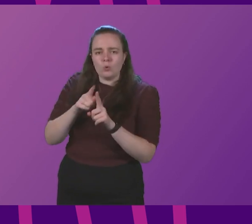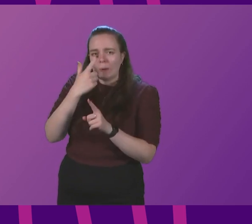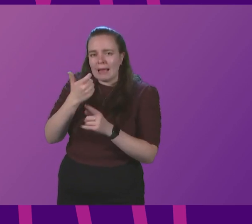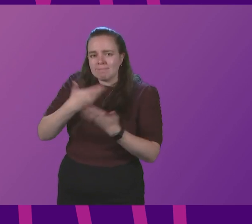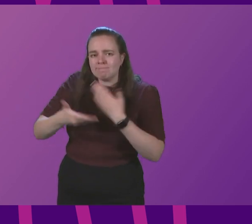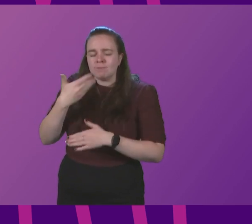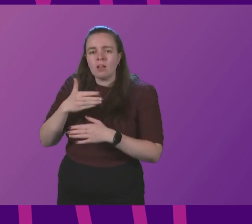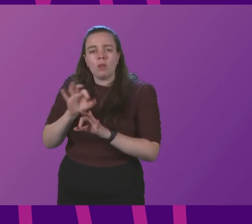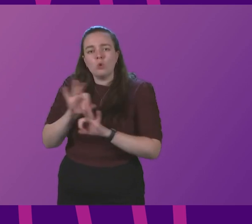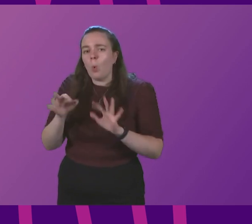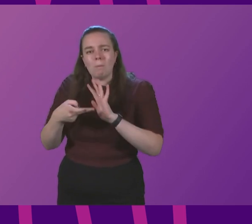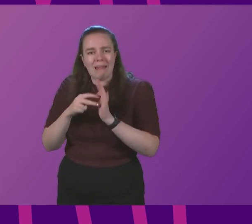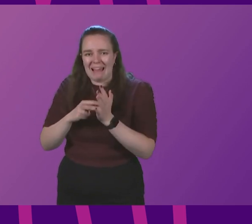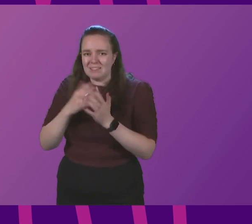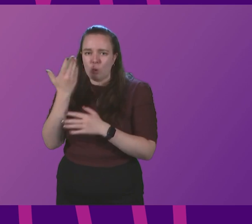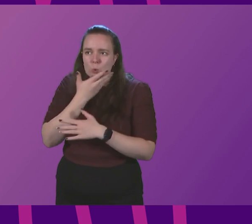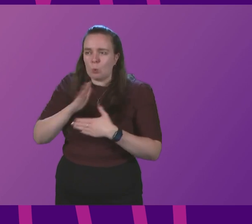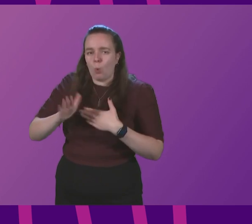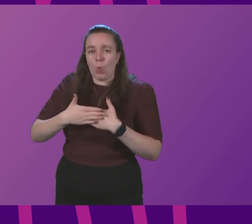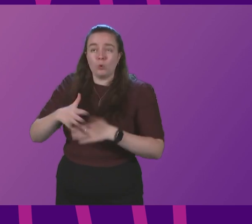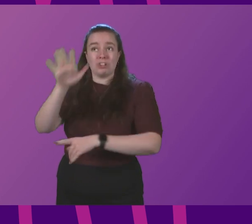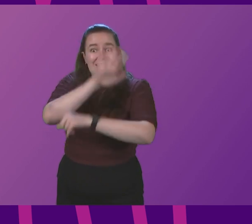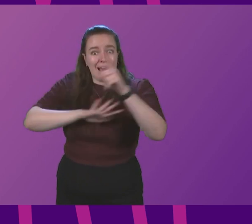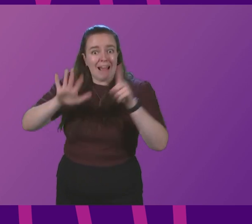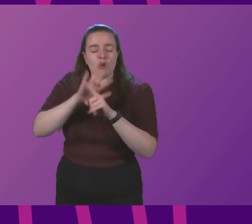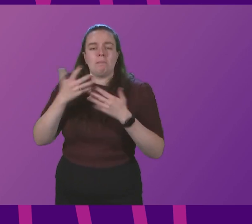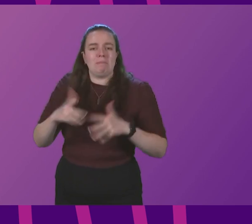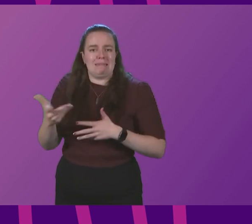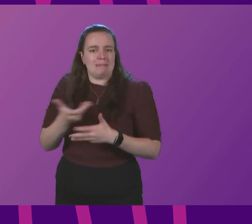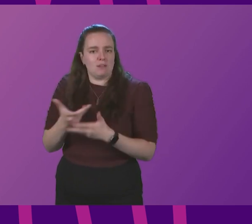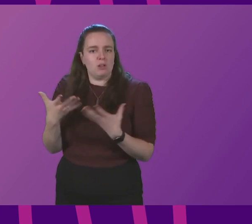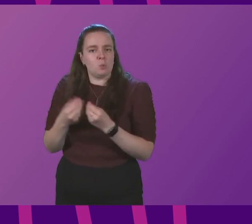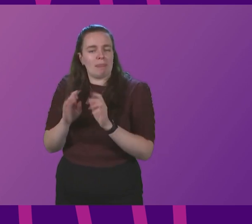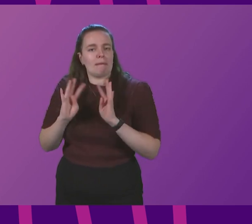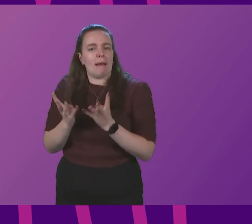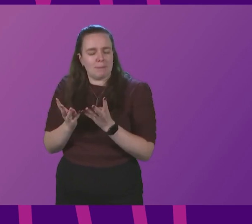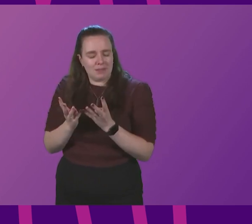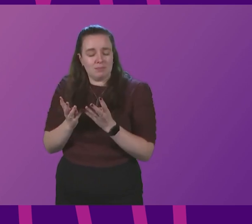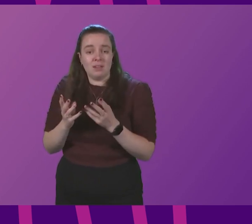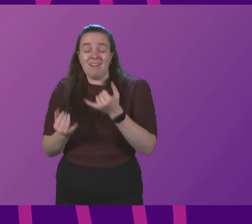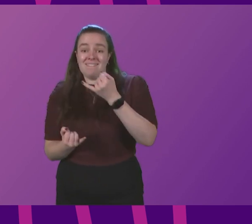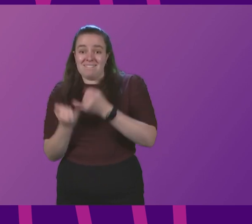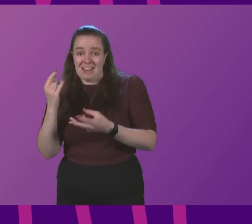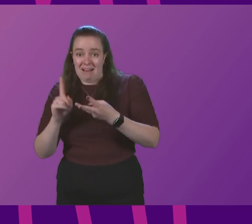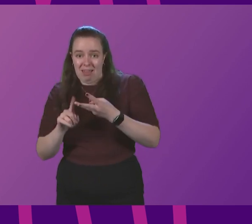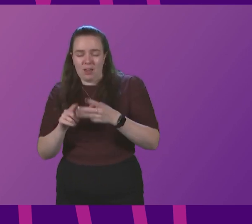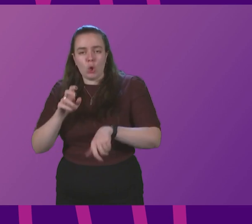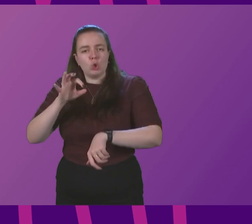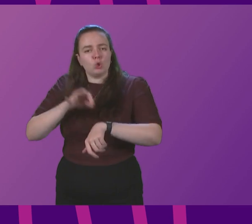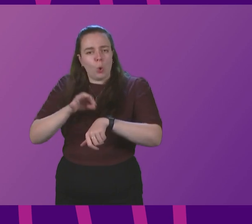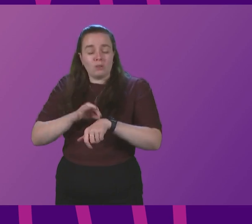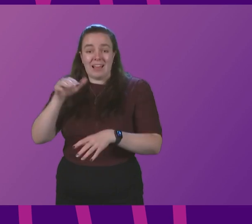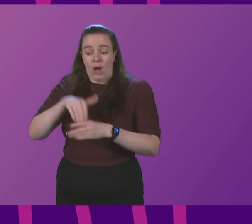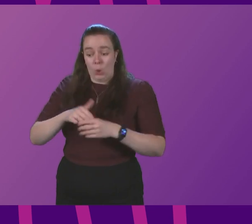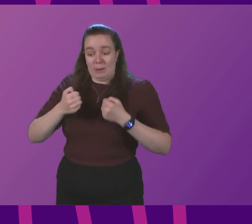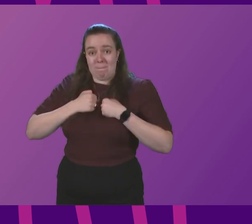plans for school closures on a national basis have been discussed by her cabinet? And finally, doctors, including my